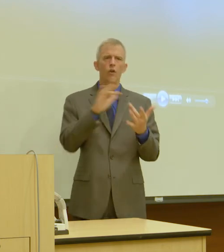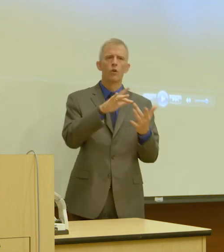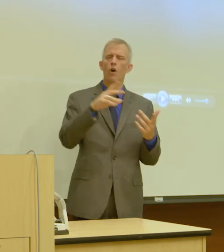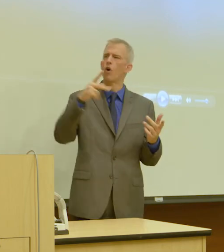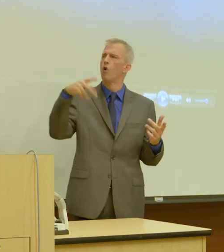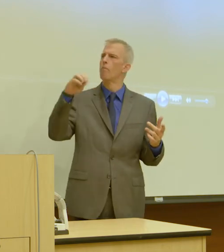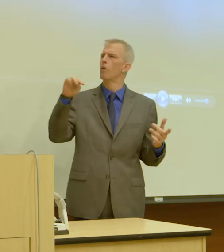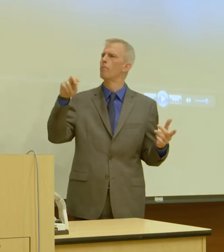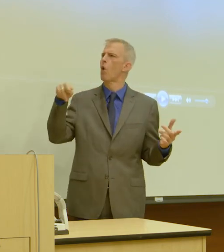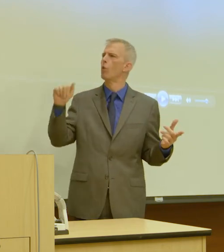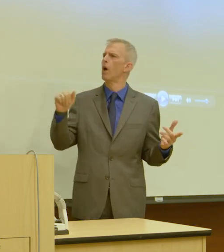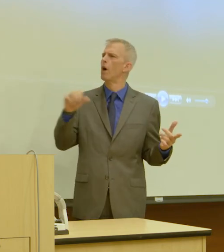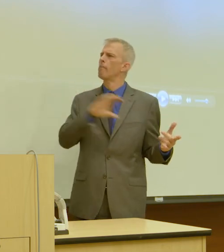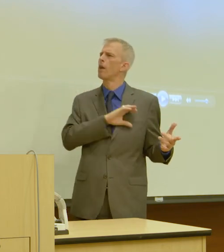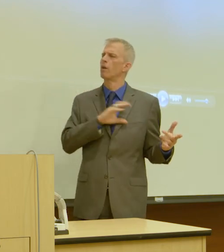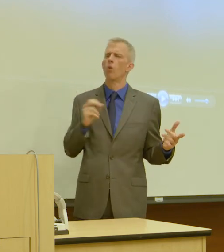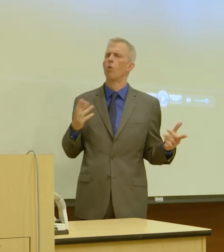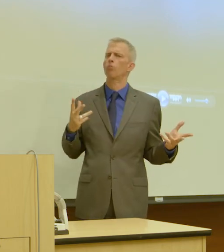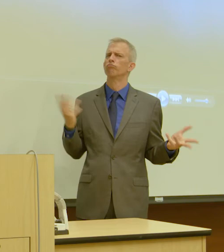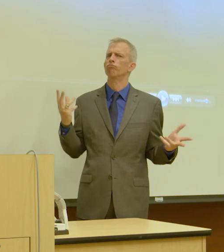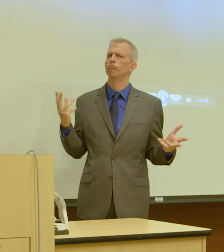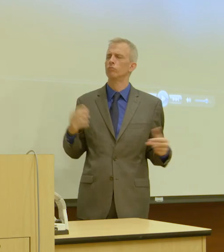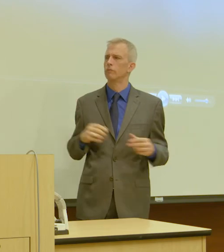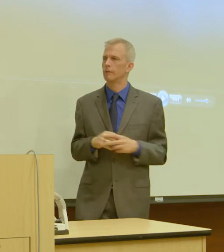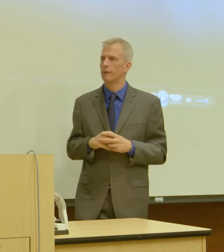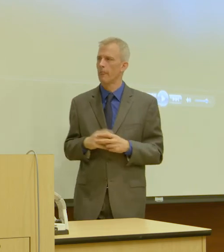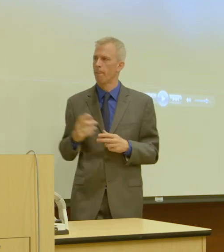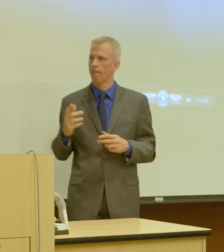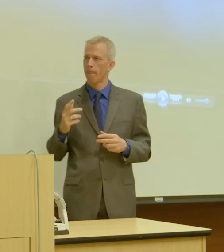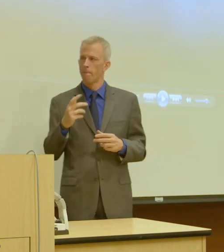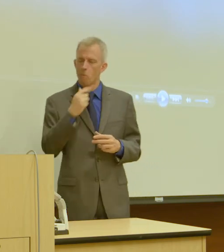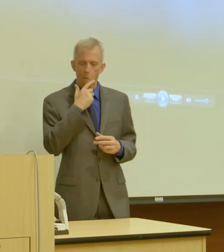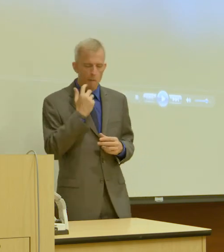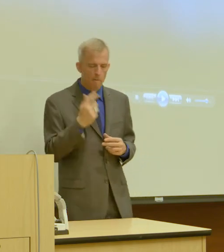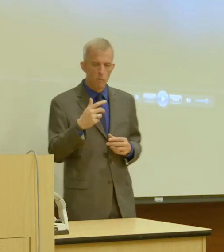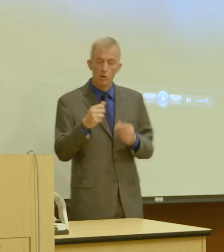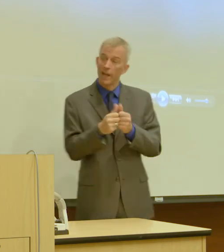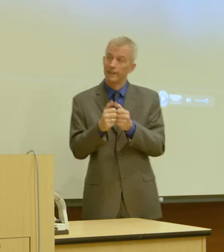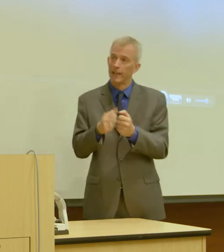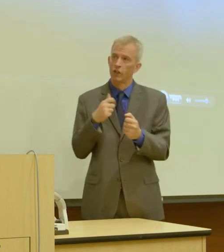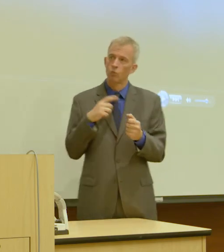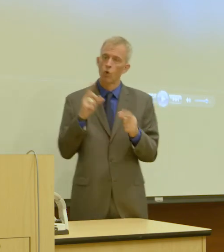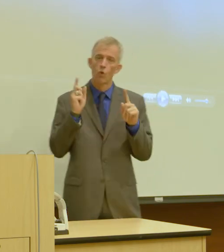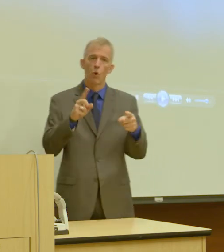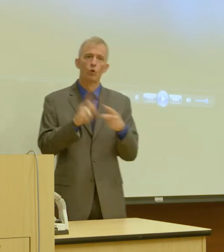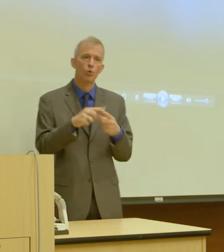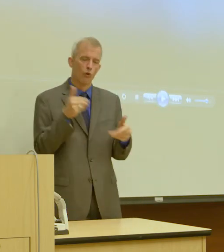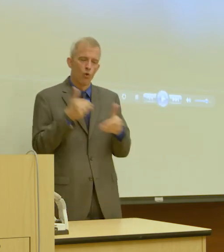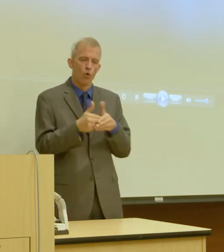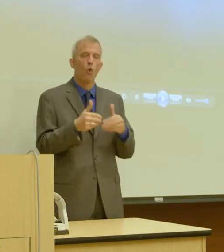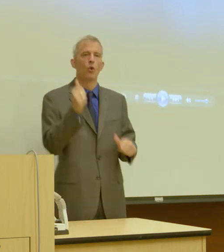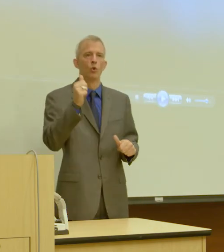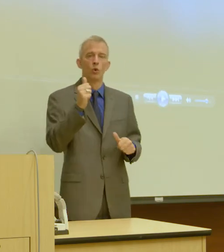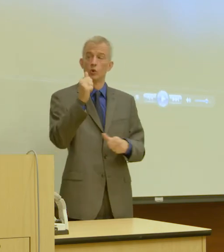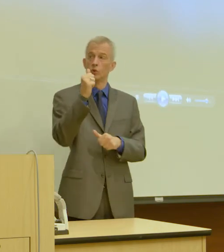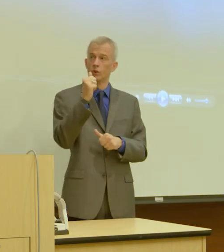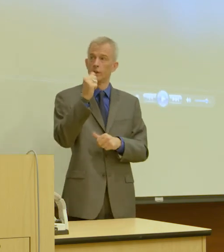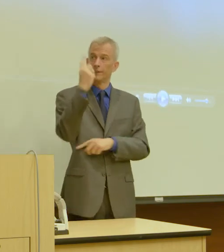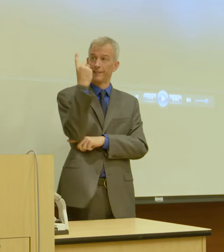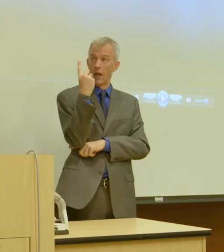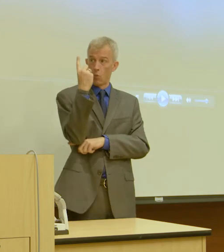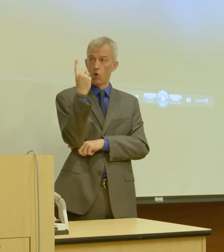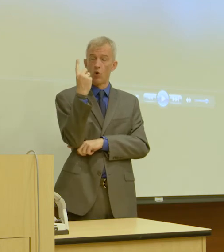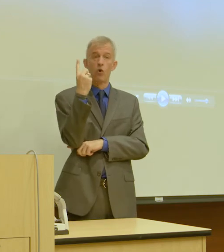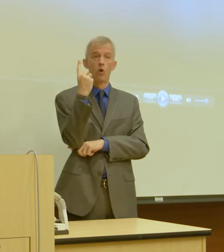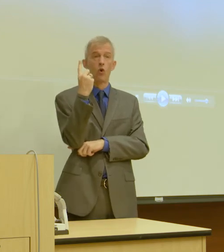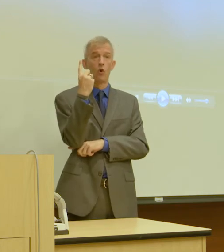or how does that work? So, a text will travel to the closest tower and then from that tower it's going to